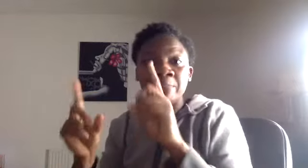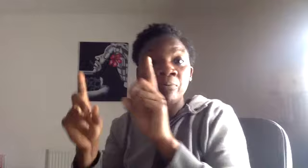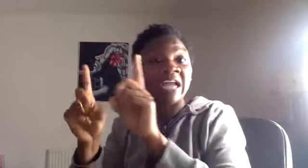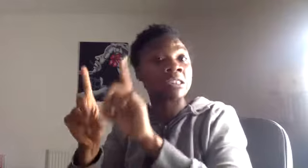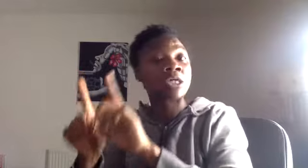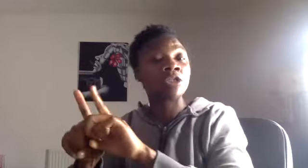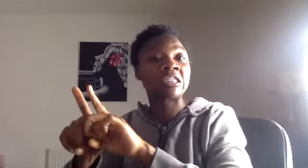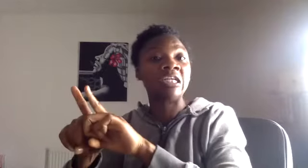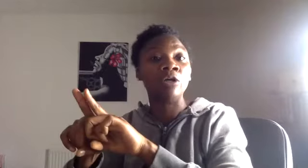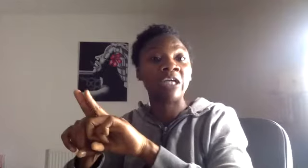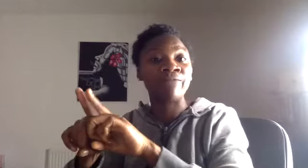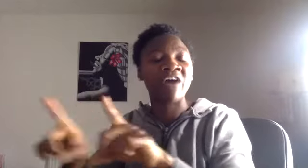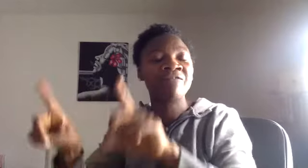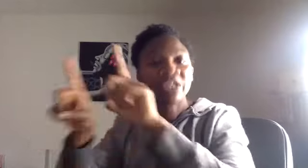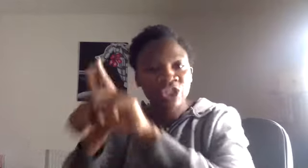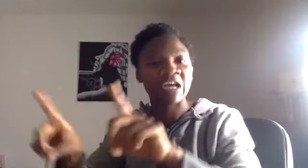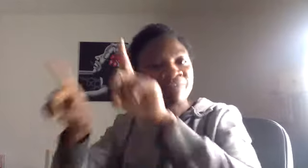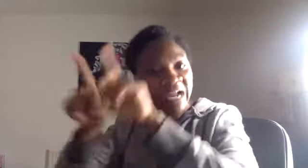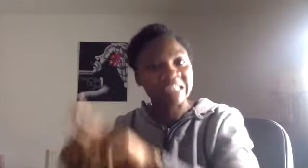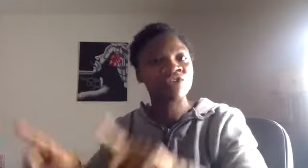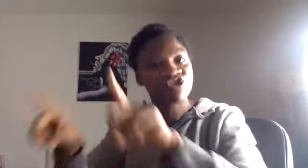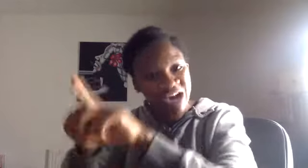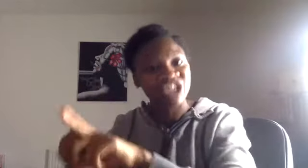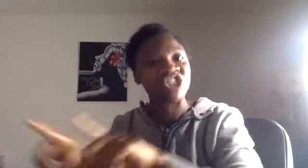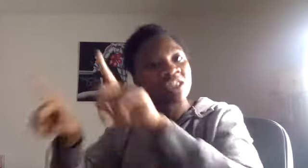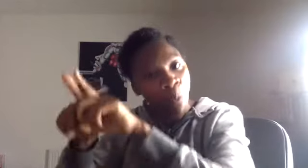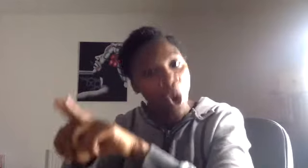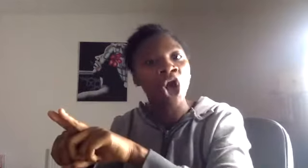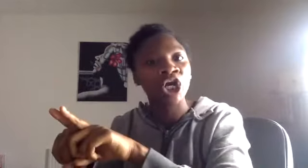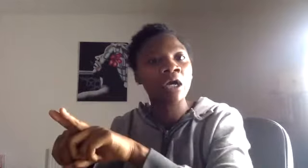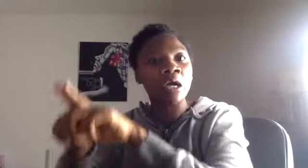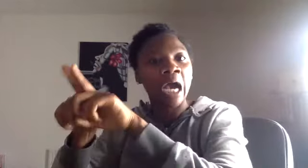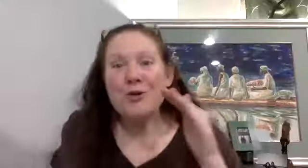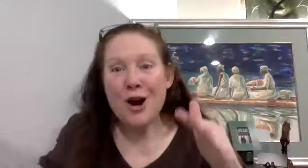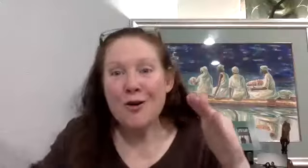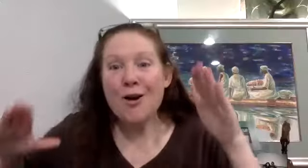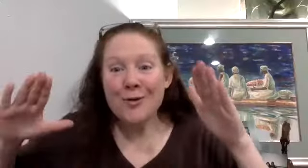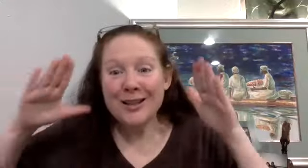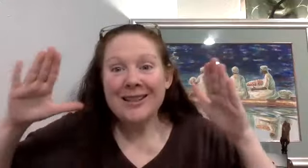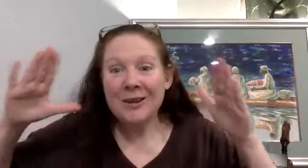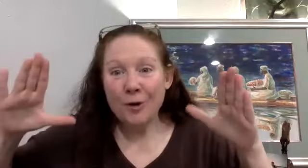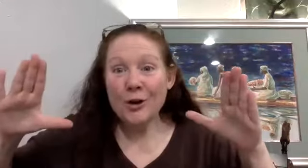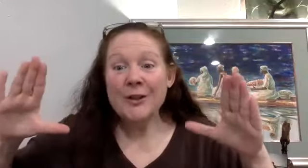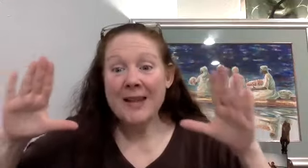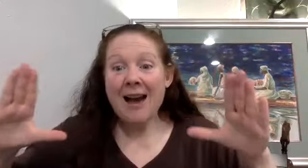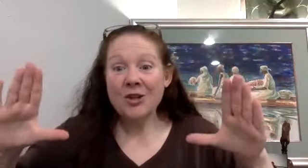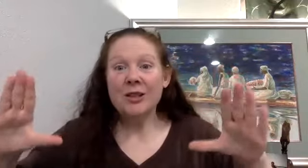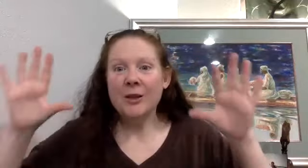brain is constantly looking for efficient, effective strategies that work. Neurodiverse is actually a